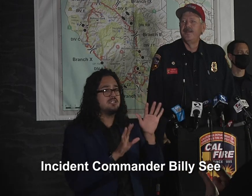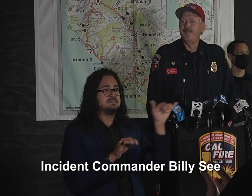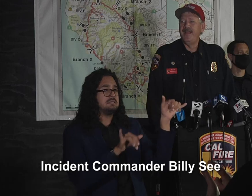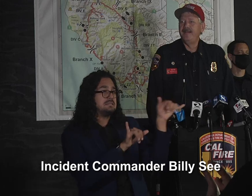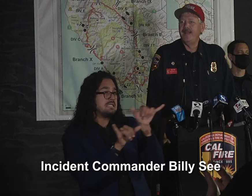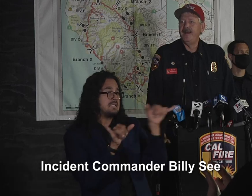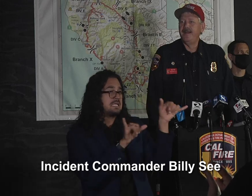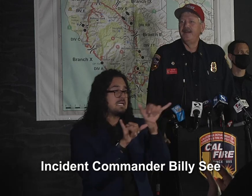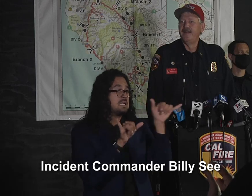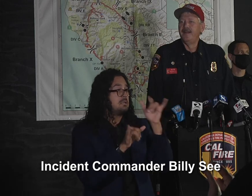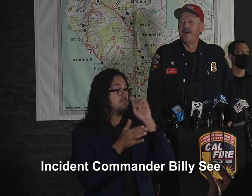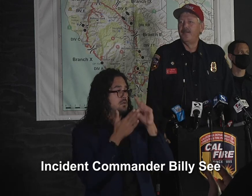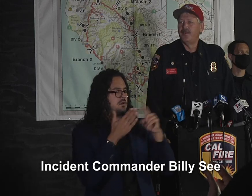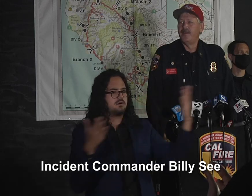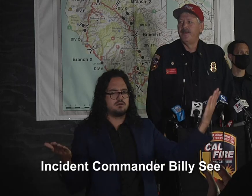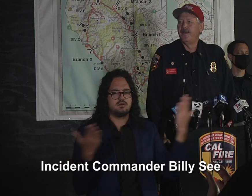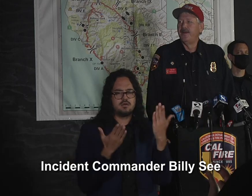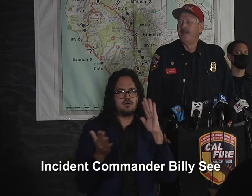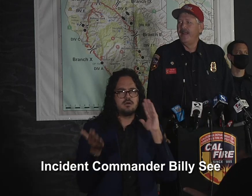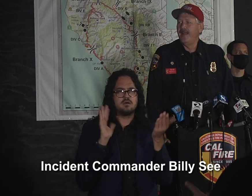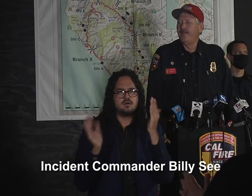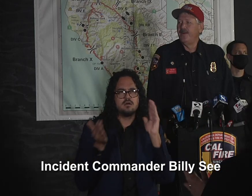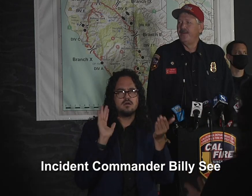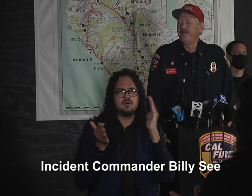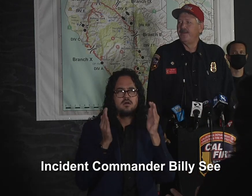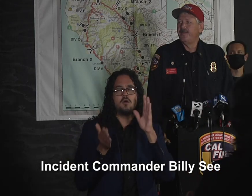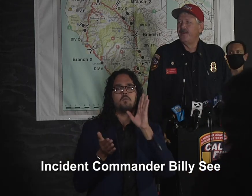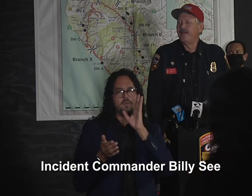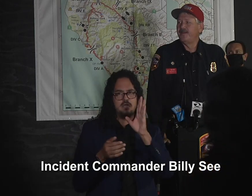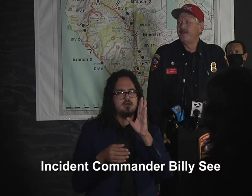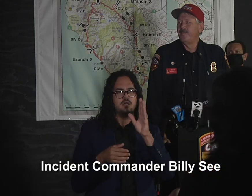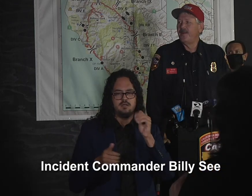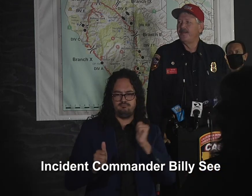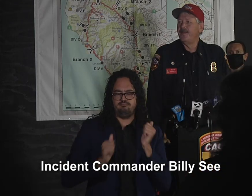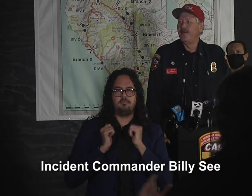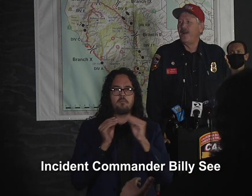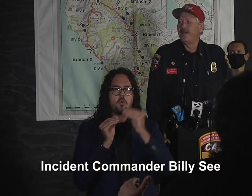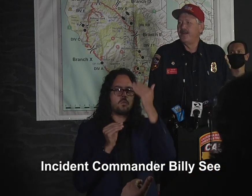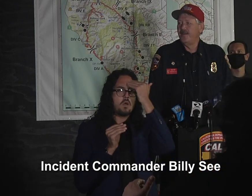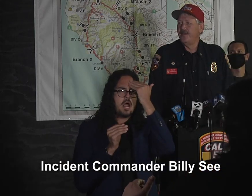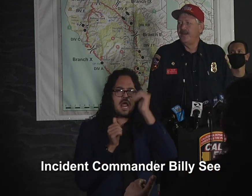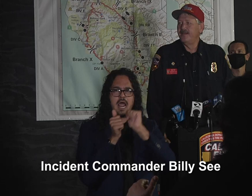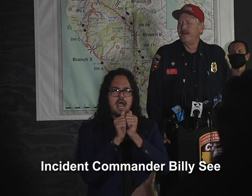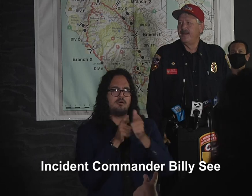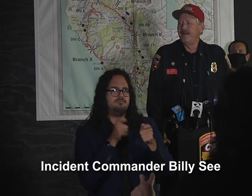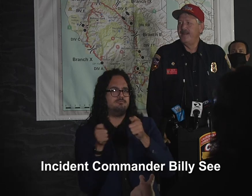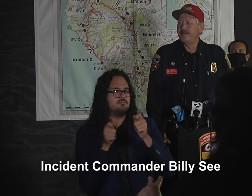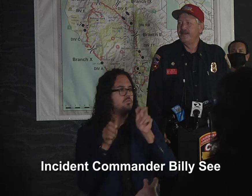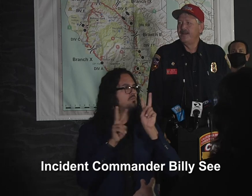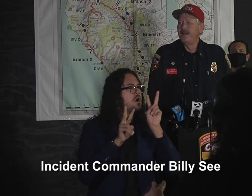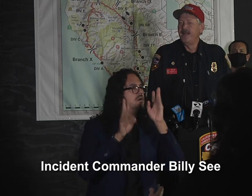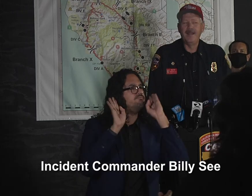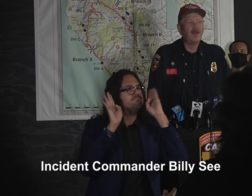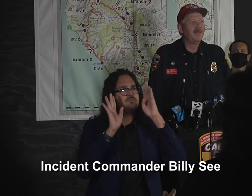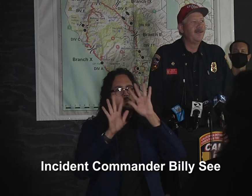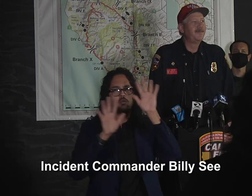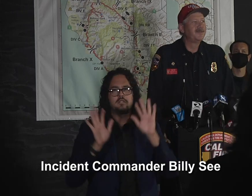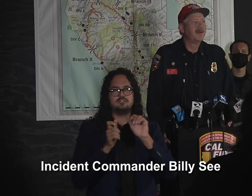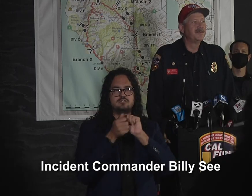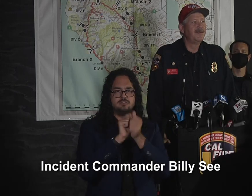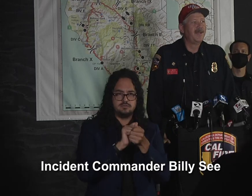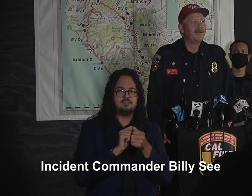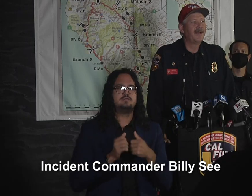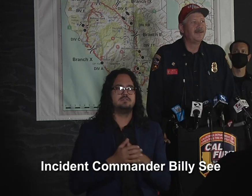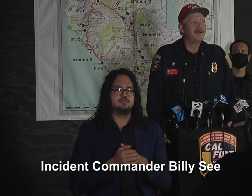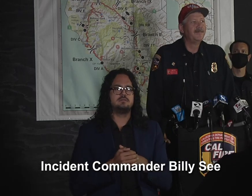with maintaining our perimeter and reduce the risk both to all the communities that are endangered and all the